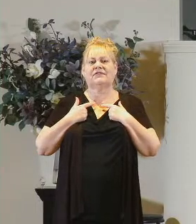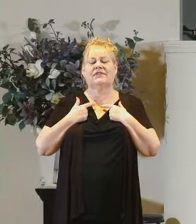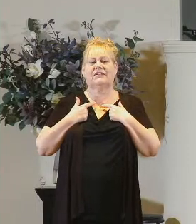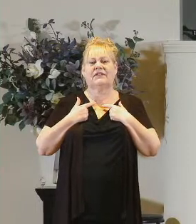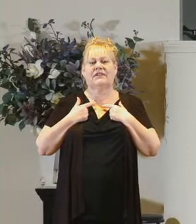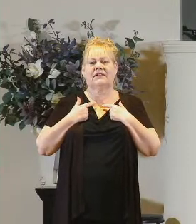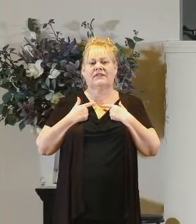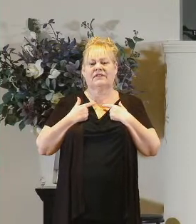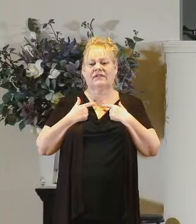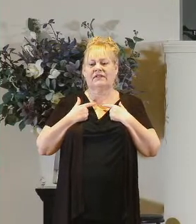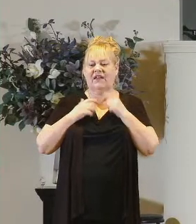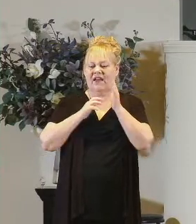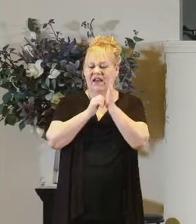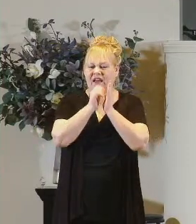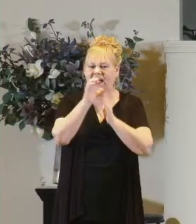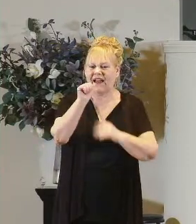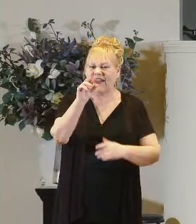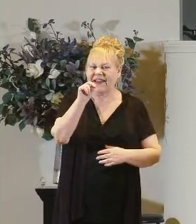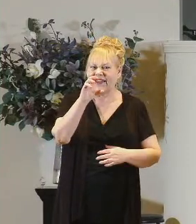the cancer